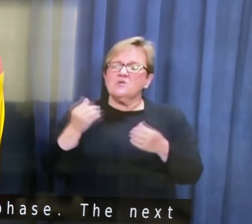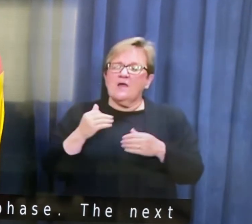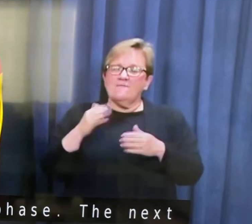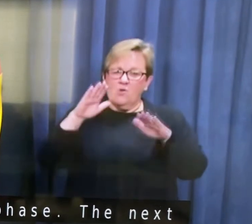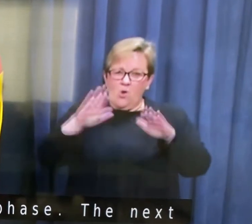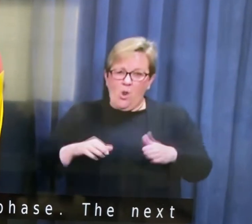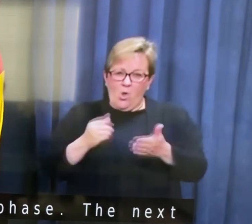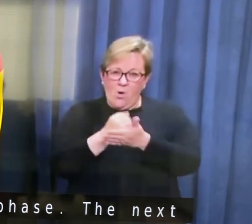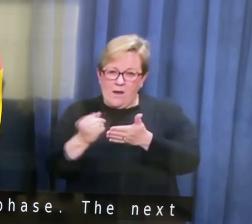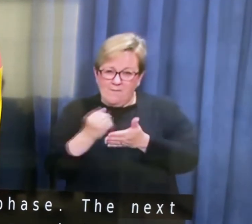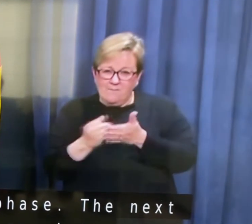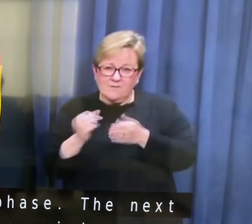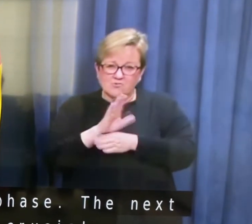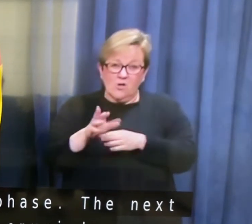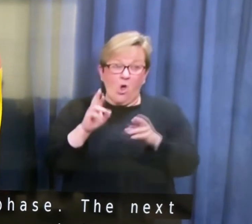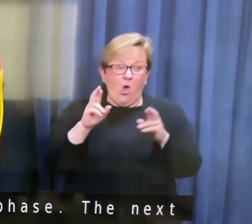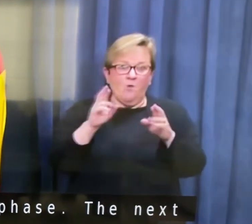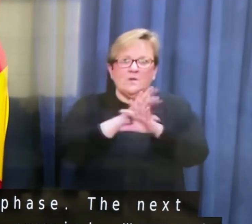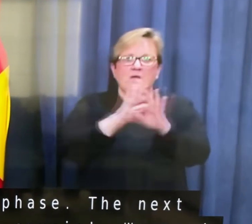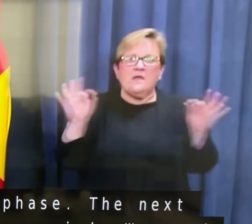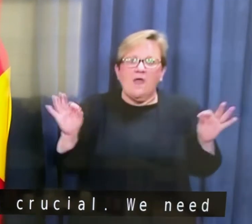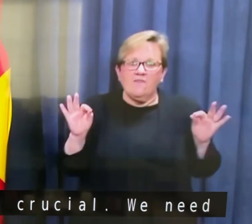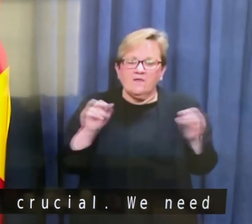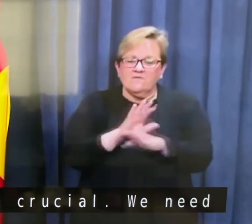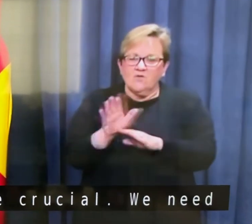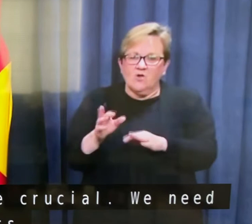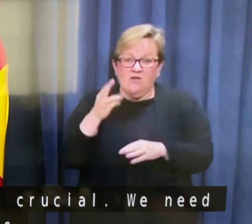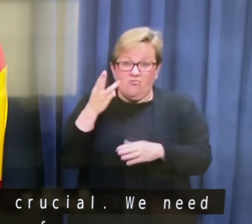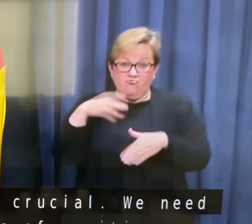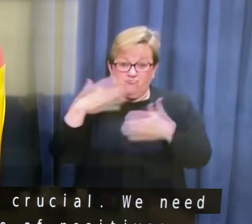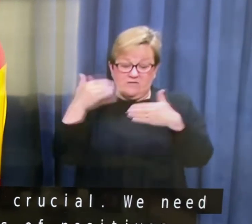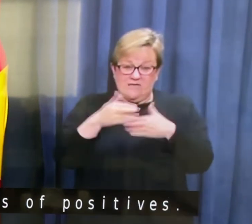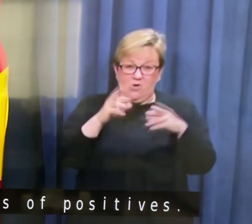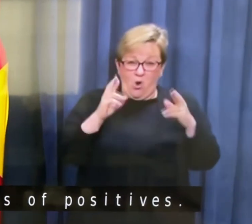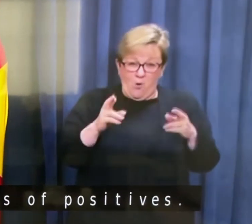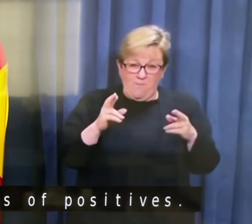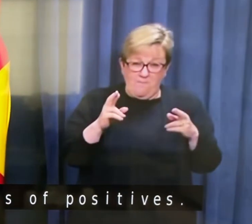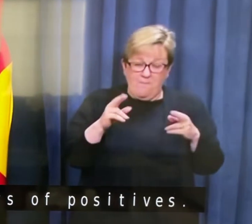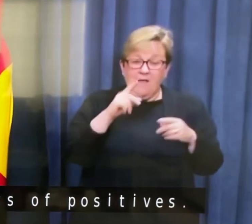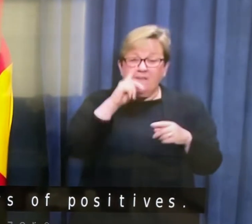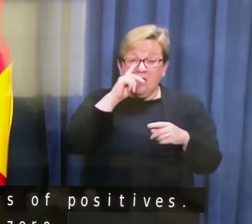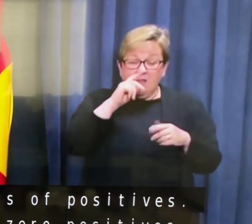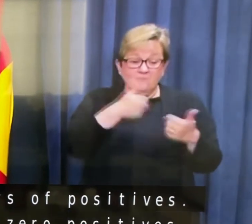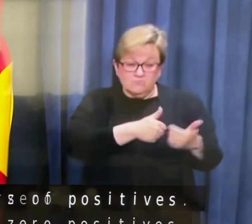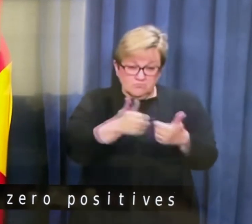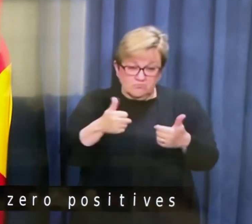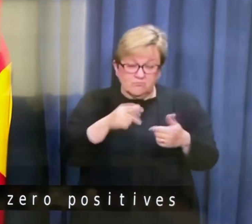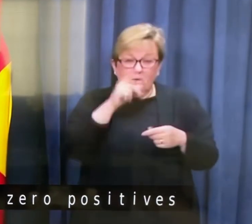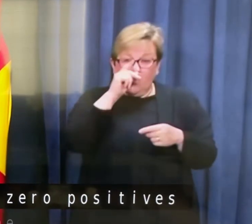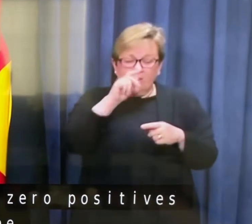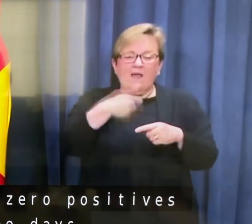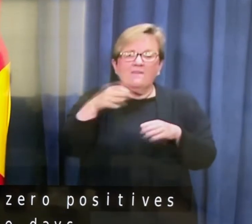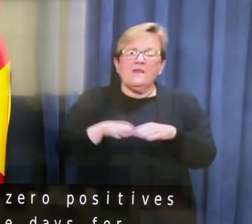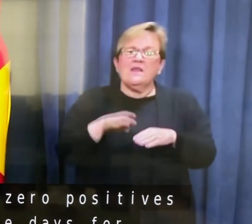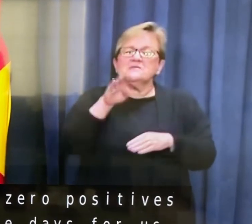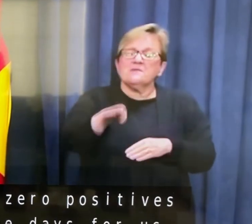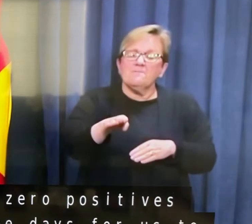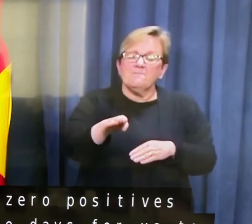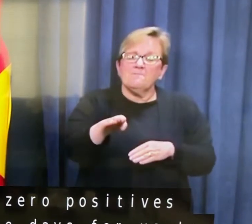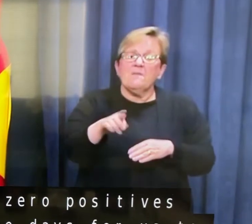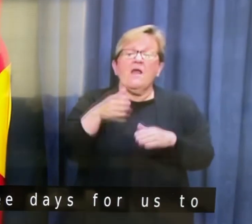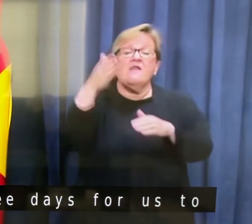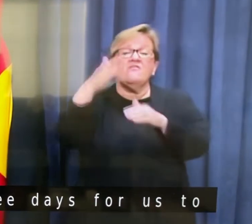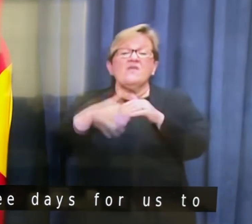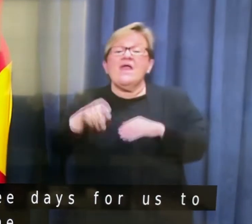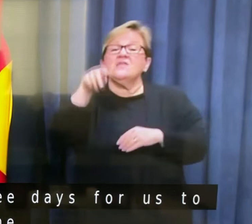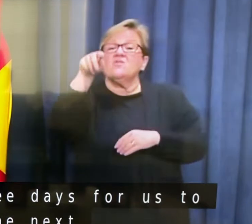numbers of positives in fact hopefully zero positives over the next three days for us to transition into the next step down and then by the